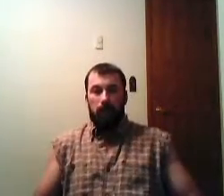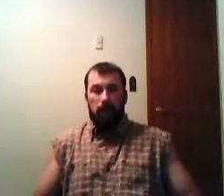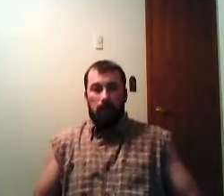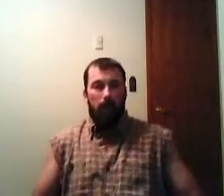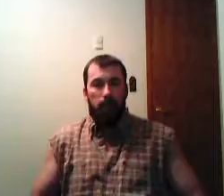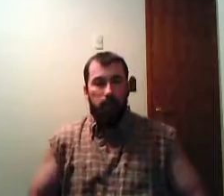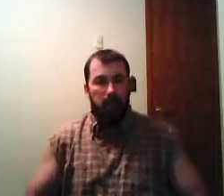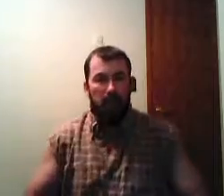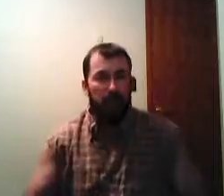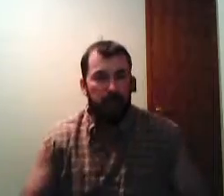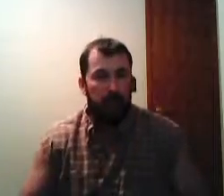ain't gonna be many left